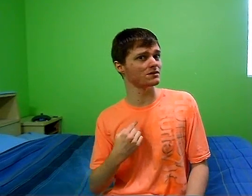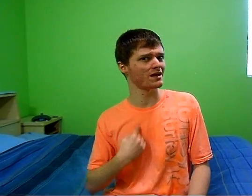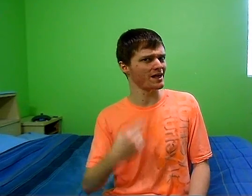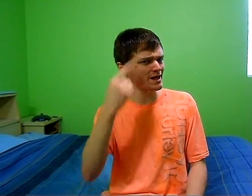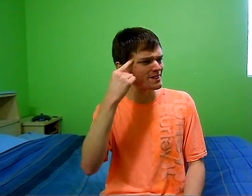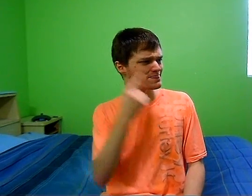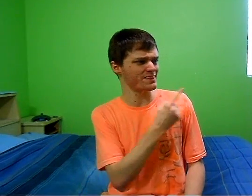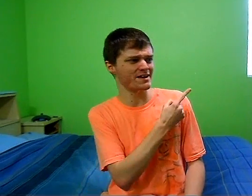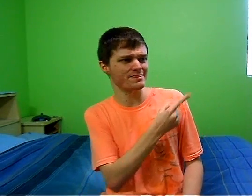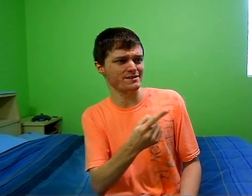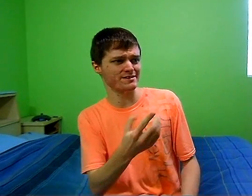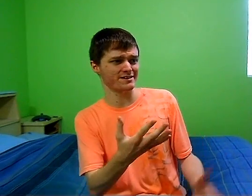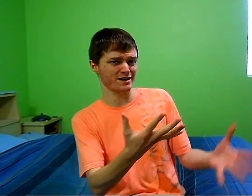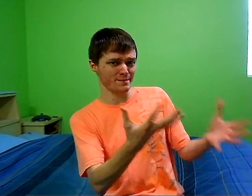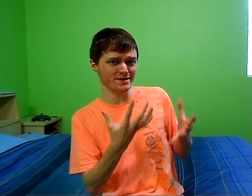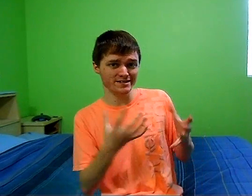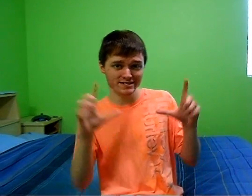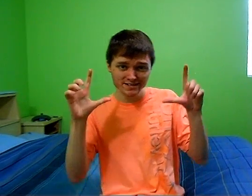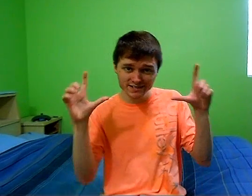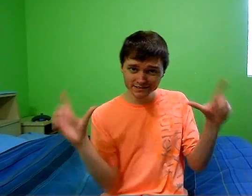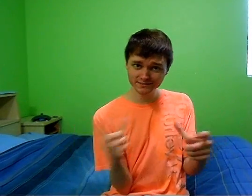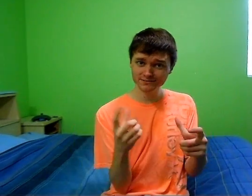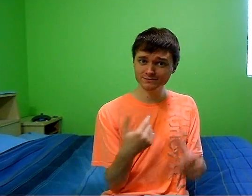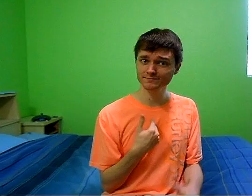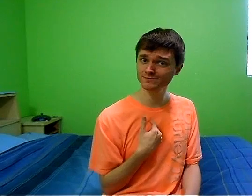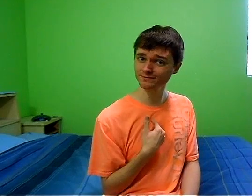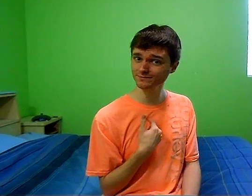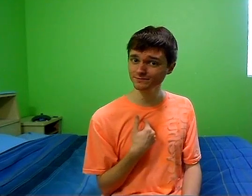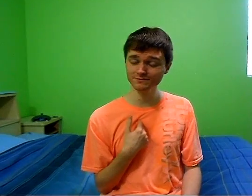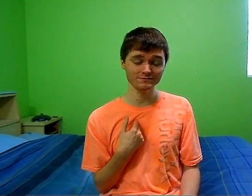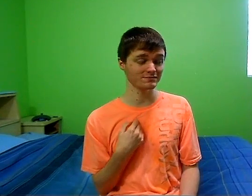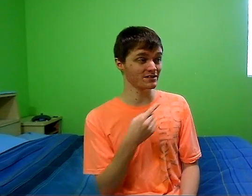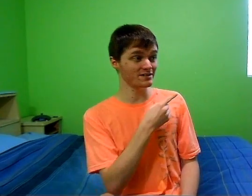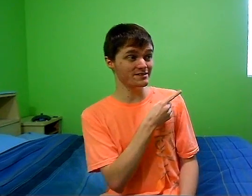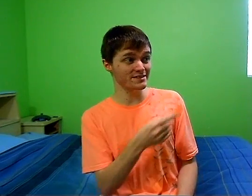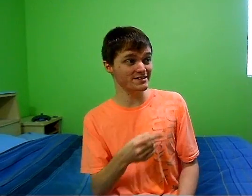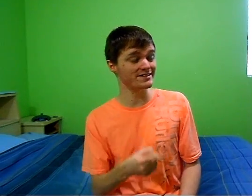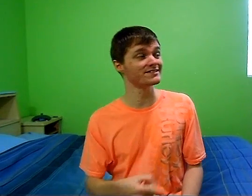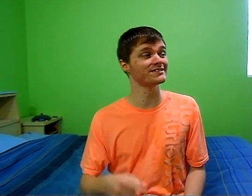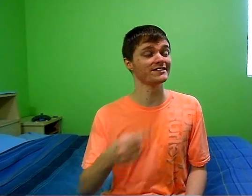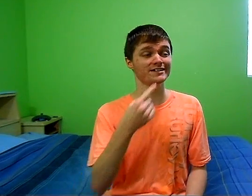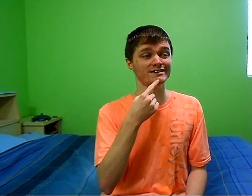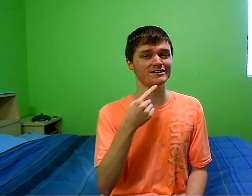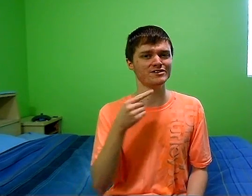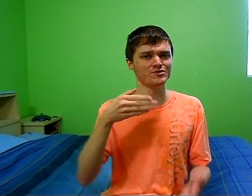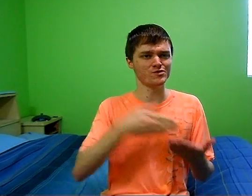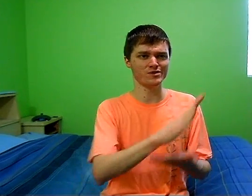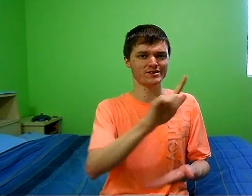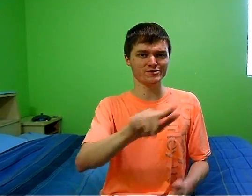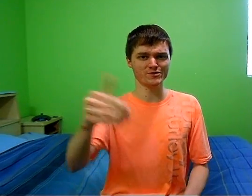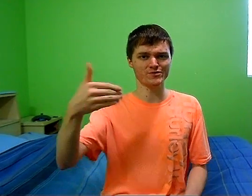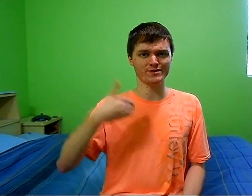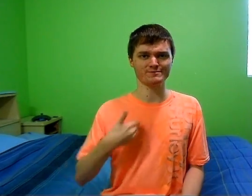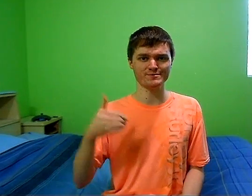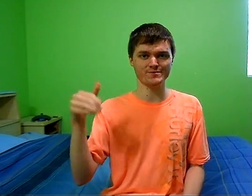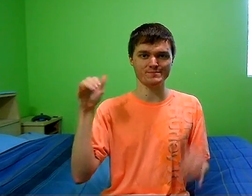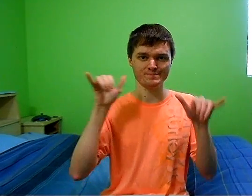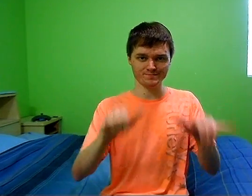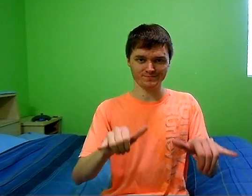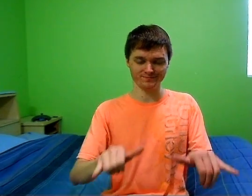I think they're coming to get me They say You've got the right to remain